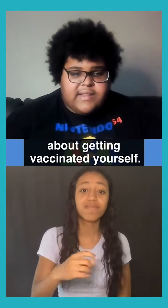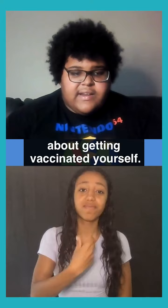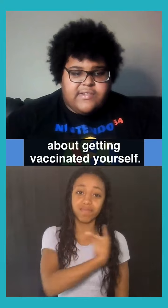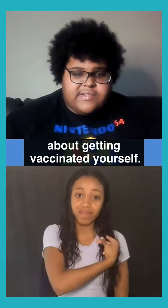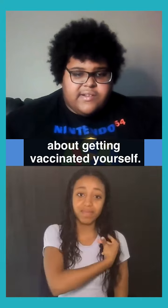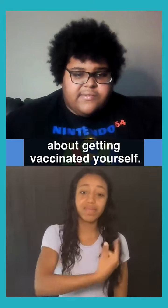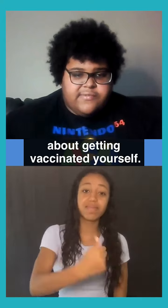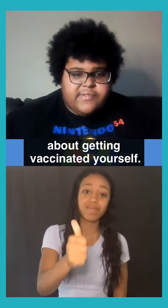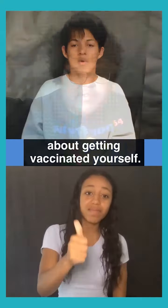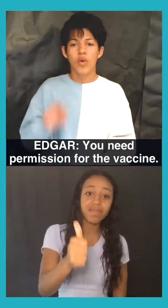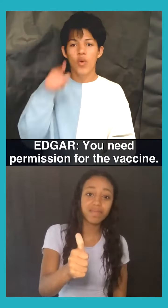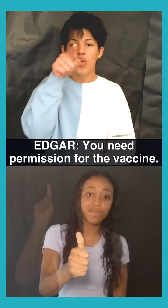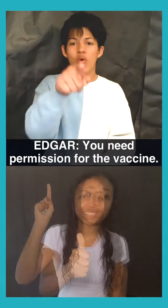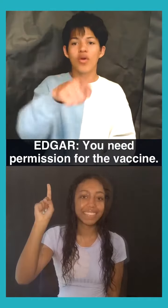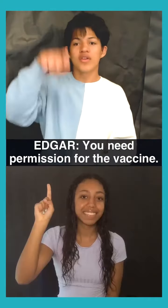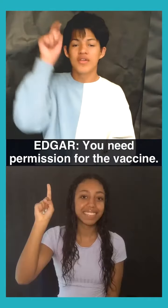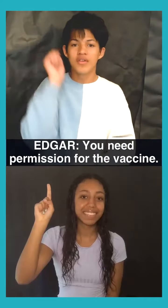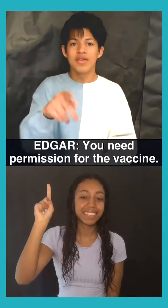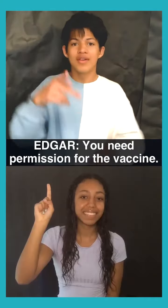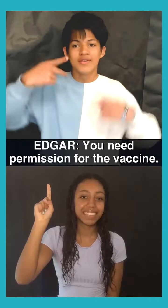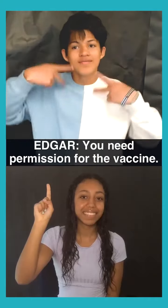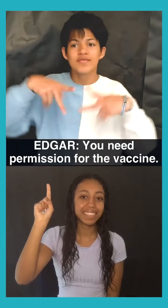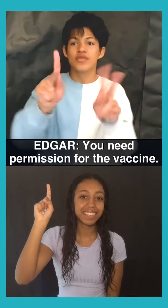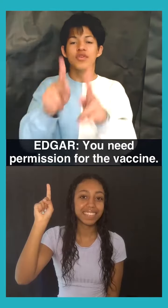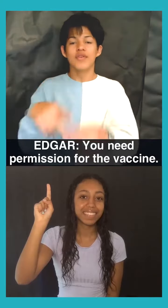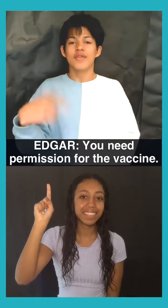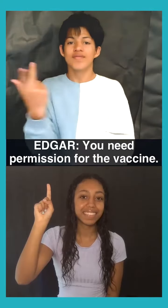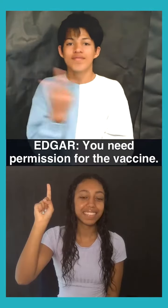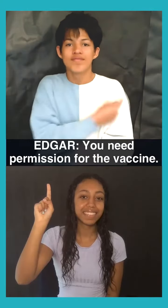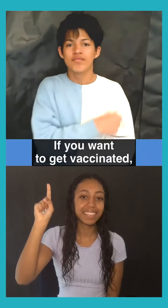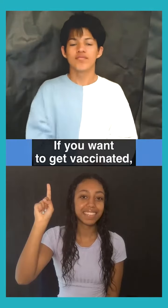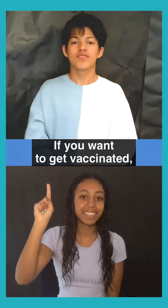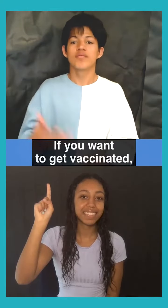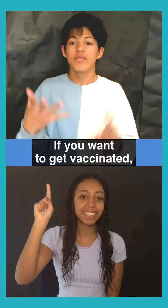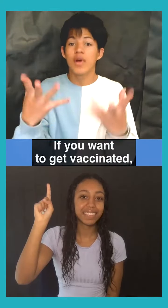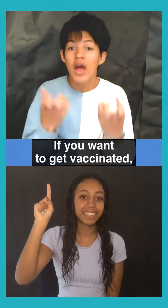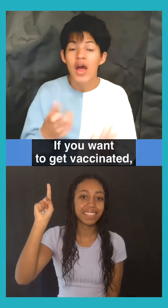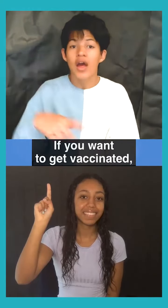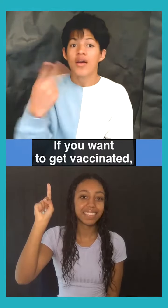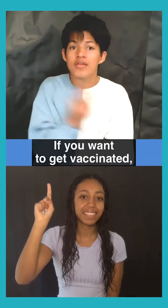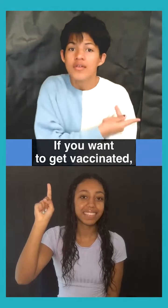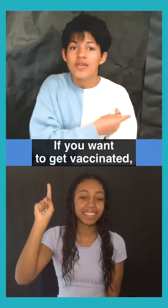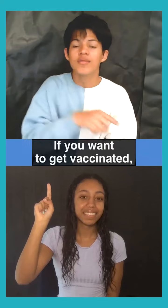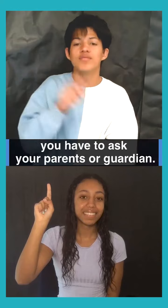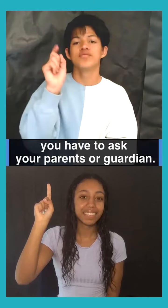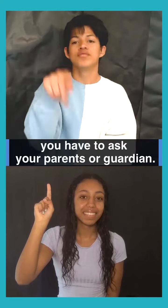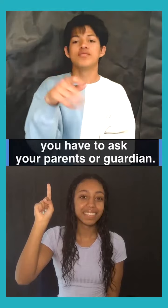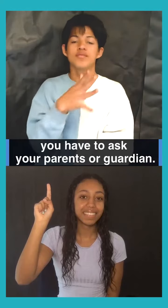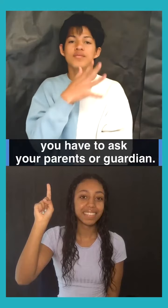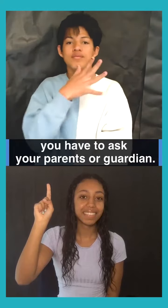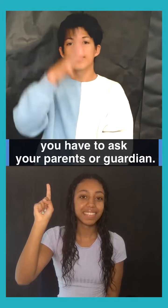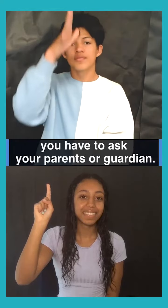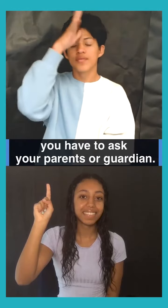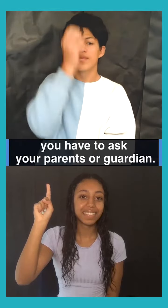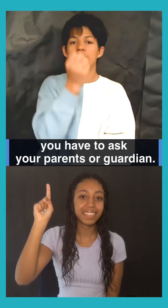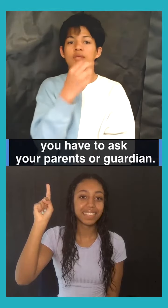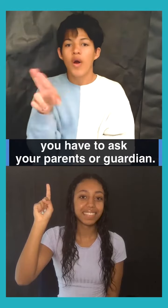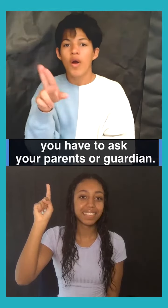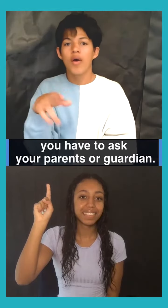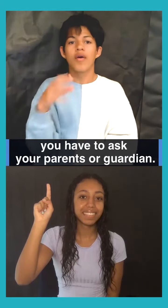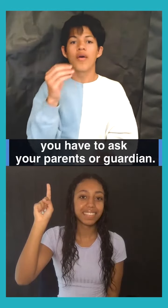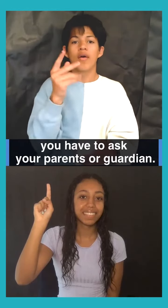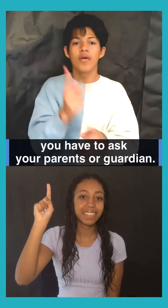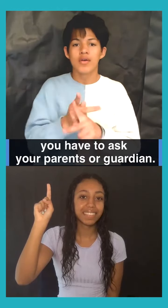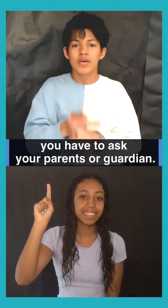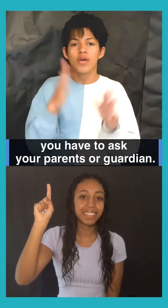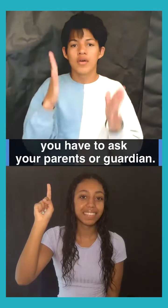getting vaccinated yourself. Edgar. You need permission for the vaccine. If you want to get vaccinated, you have to ask your parents or guardian.